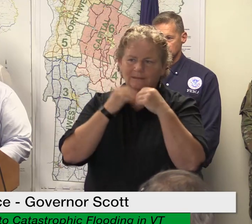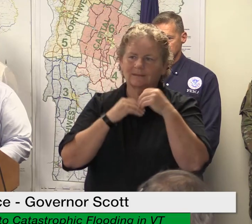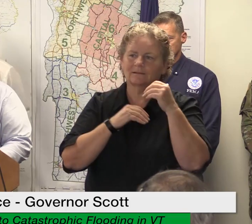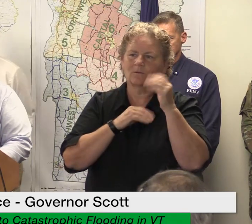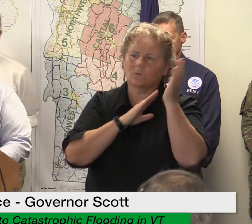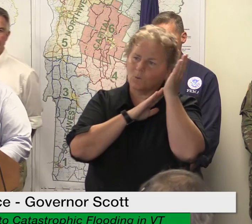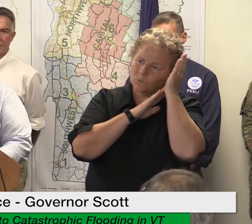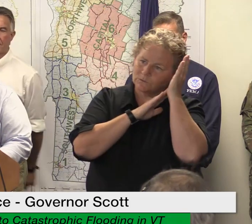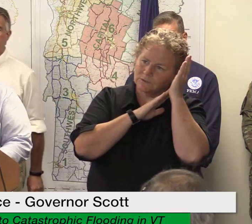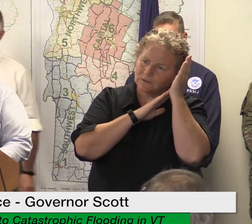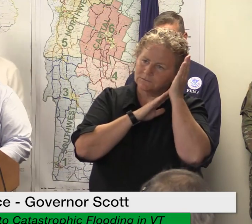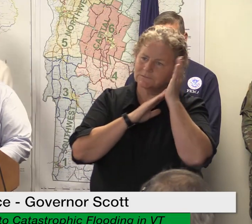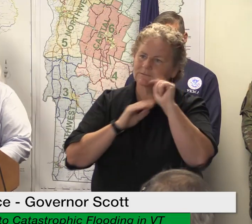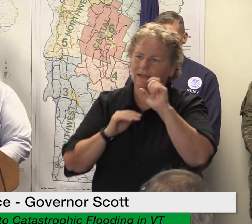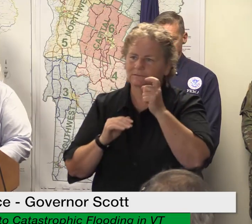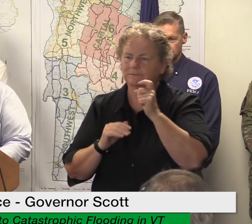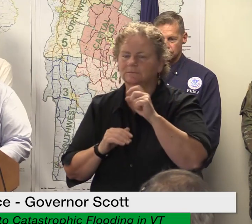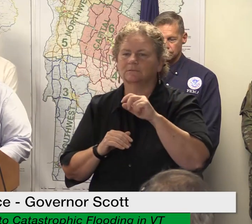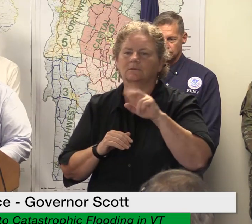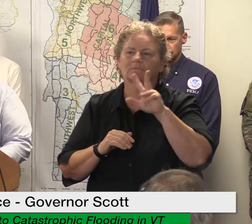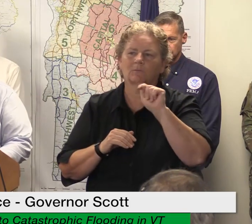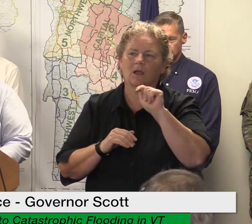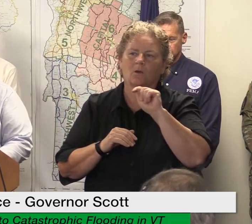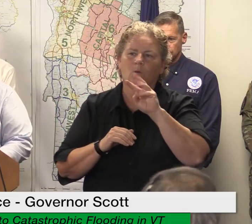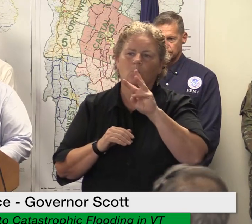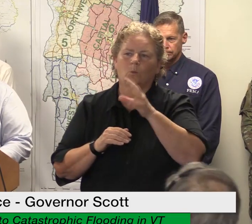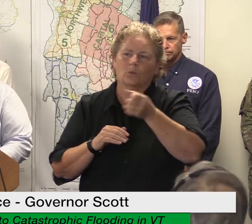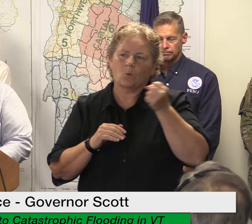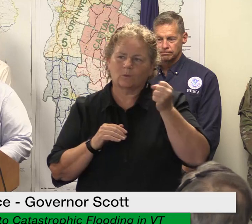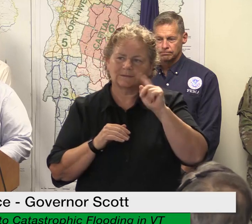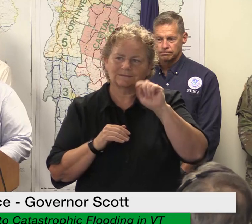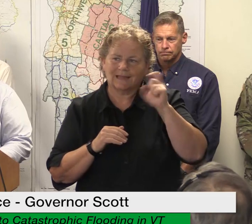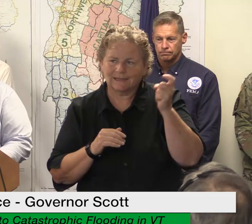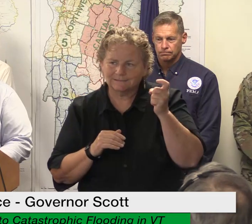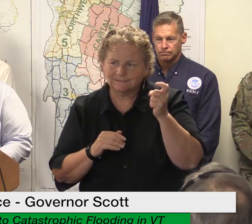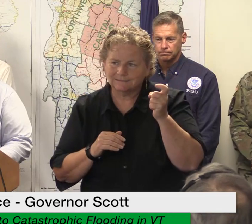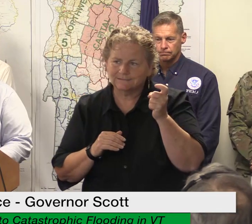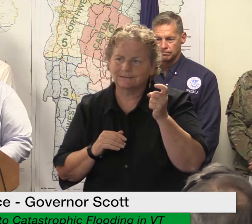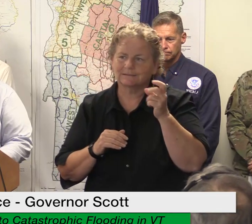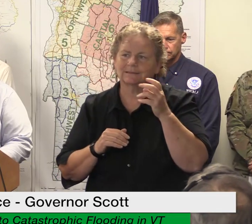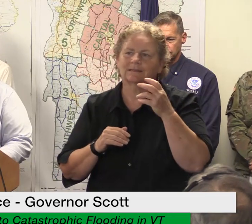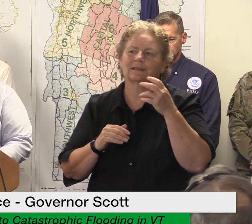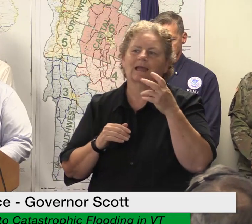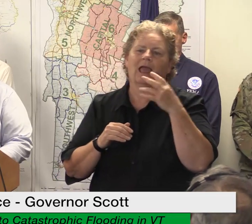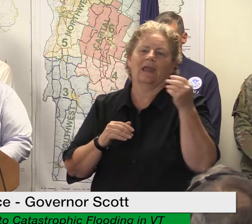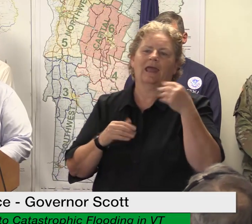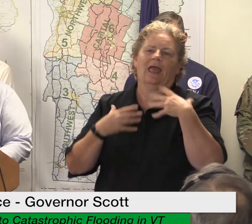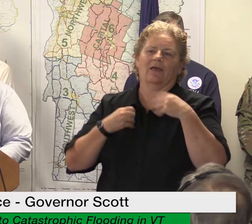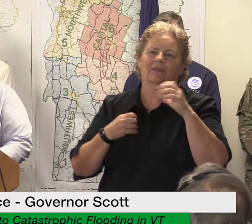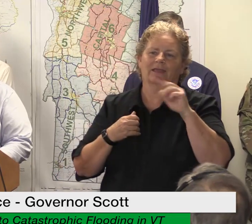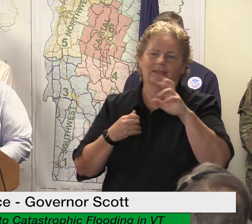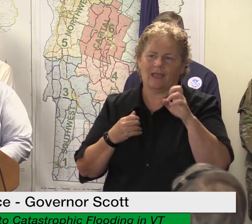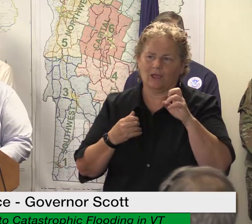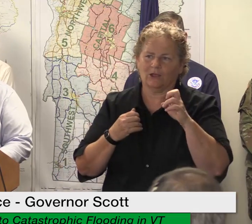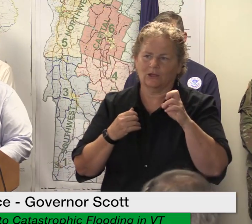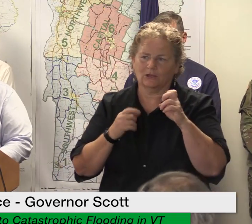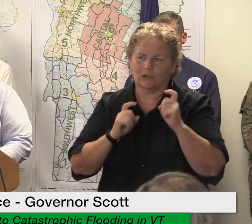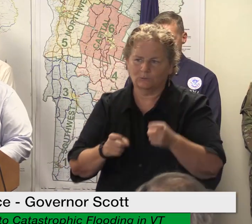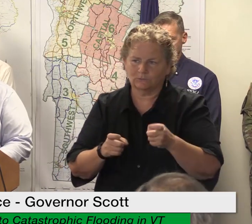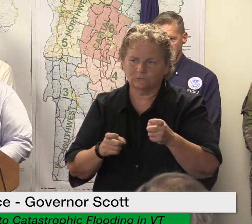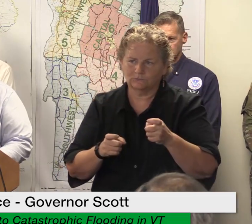associated health care fund contribution in addition there is relief for vermont personal income taxes